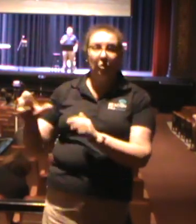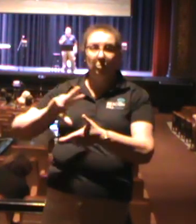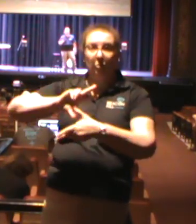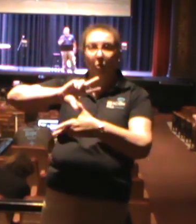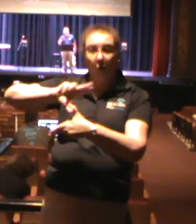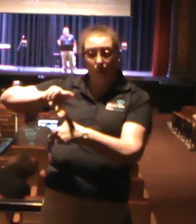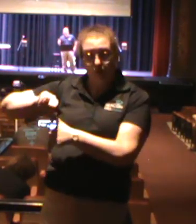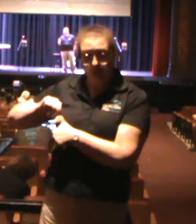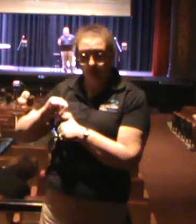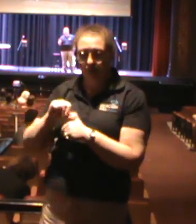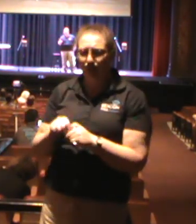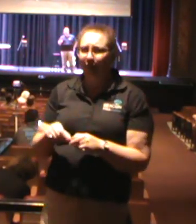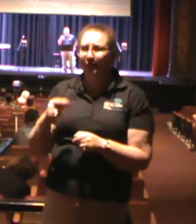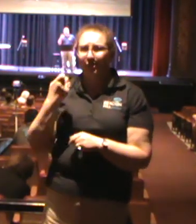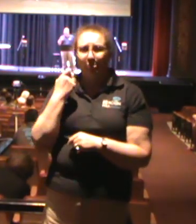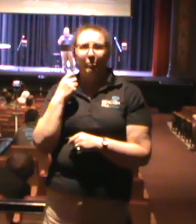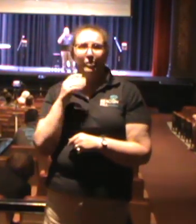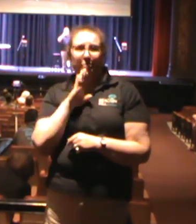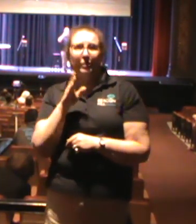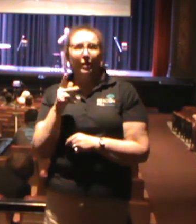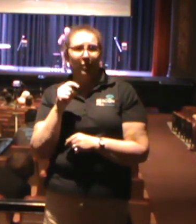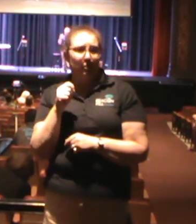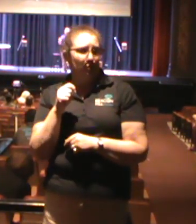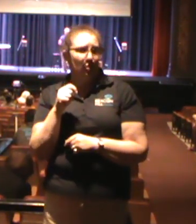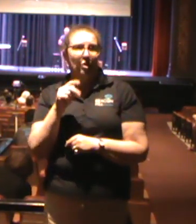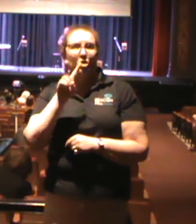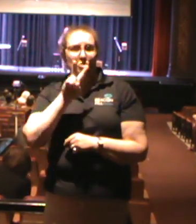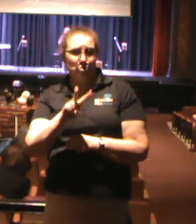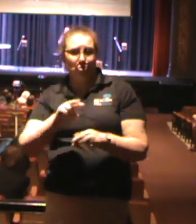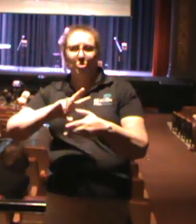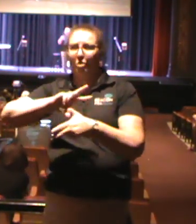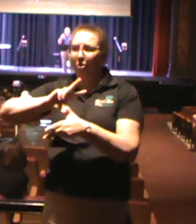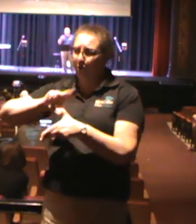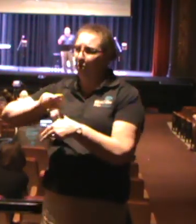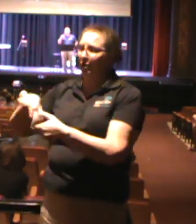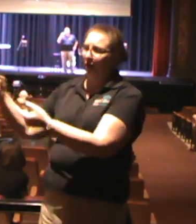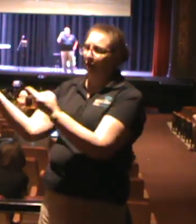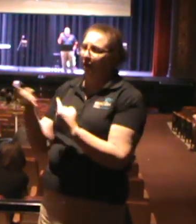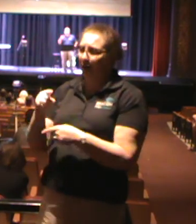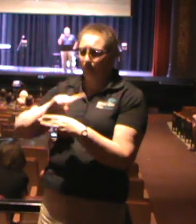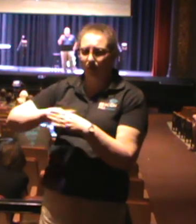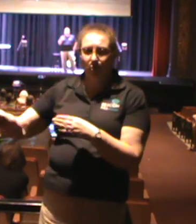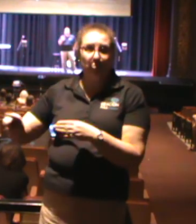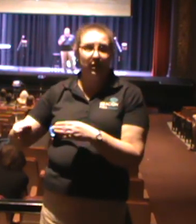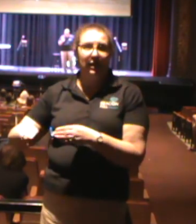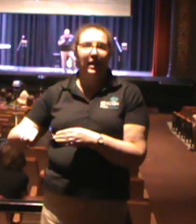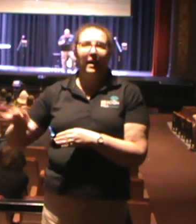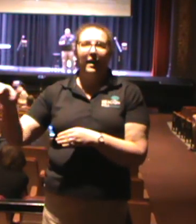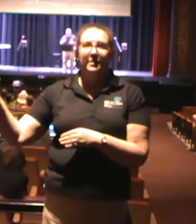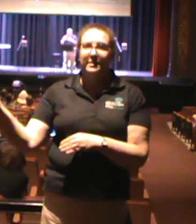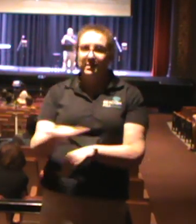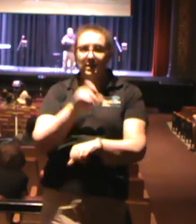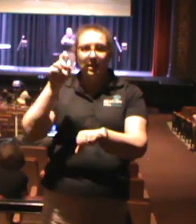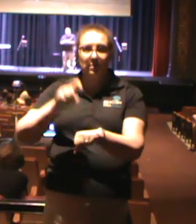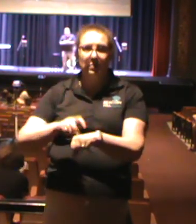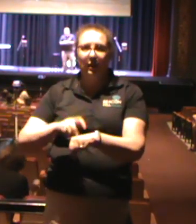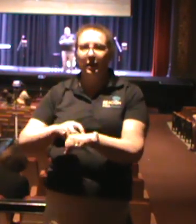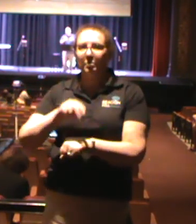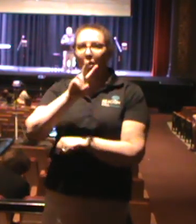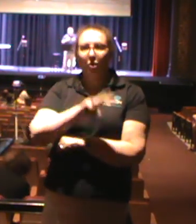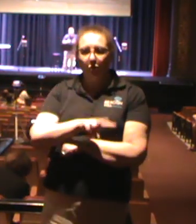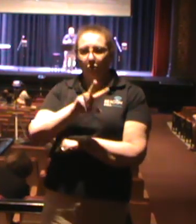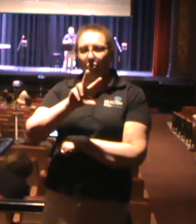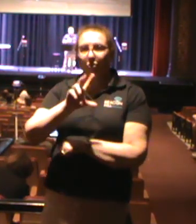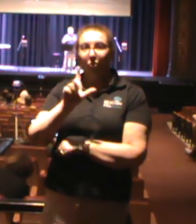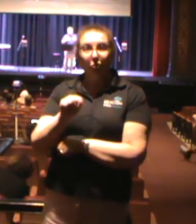it is pretty impressive that two are going to hit at the same time this week. 2020 just keeps giving of it, but I'm talking about